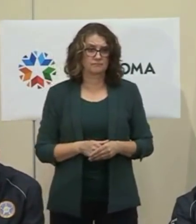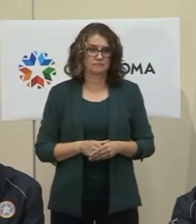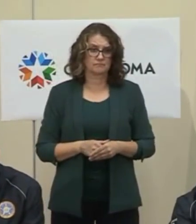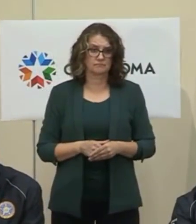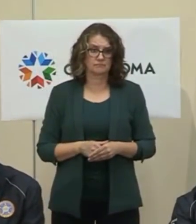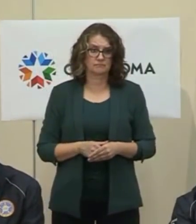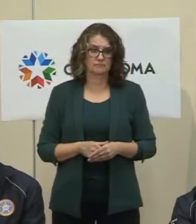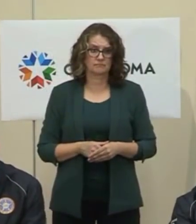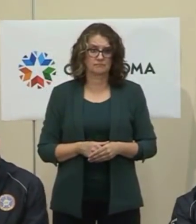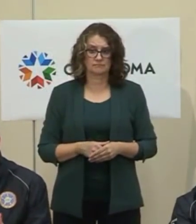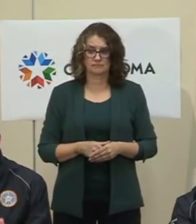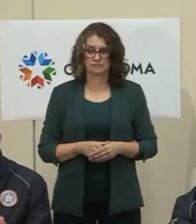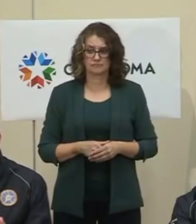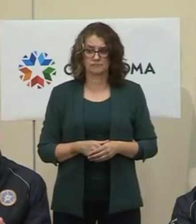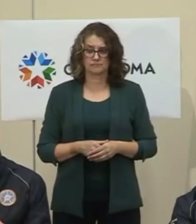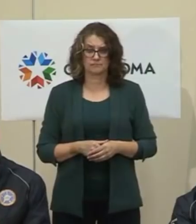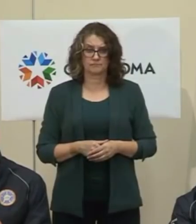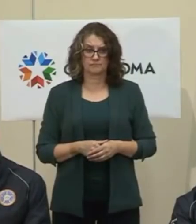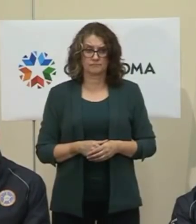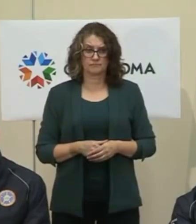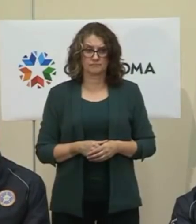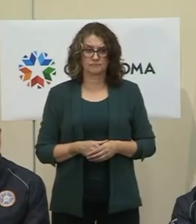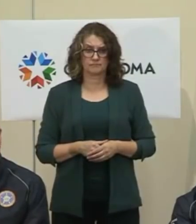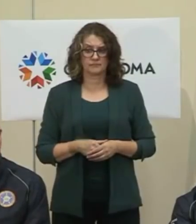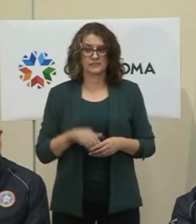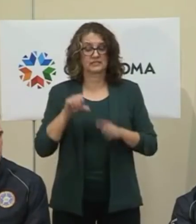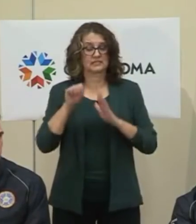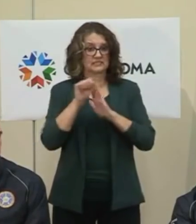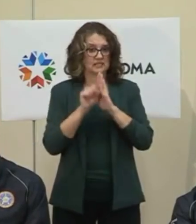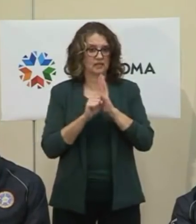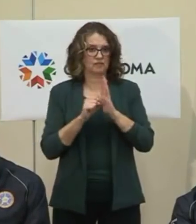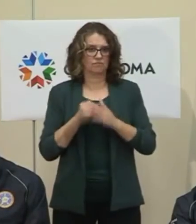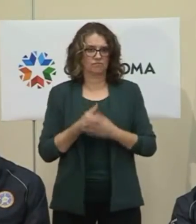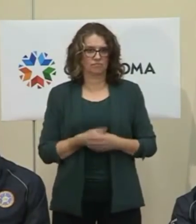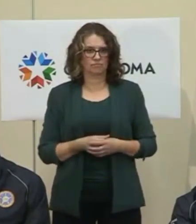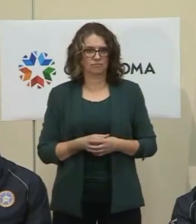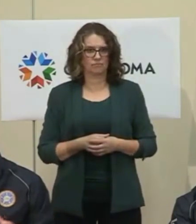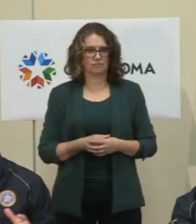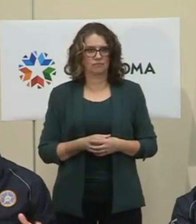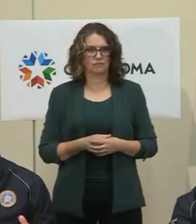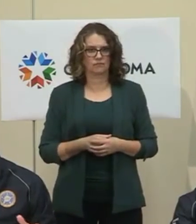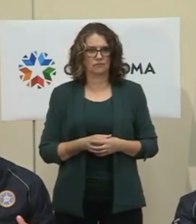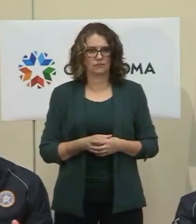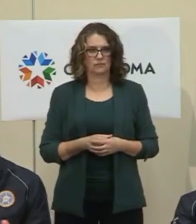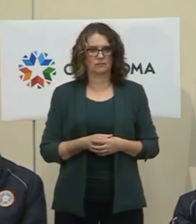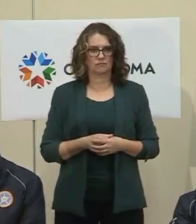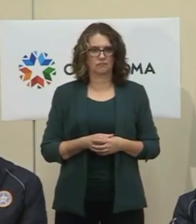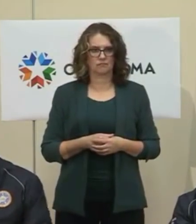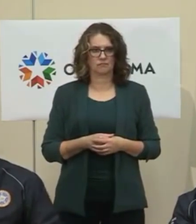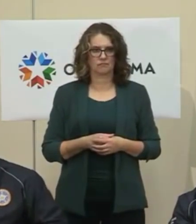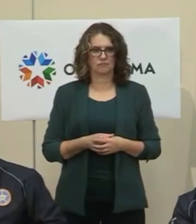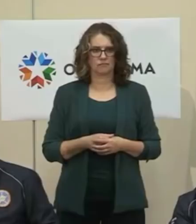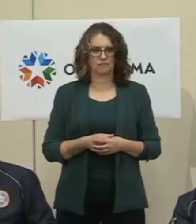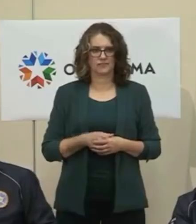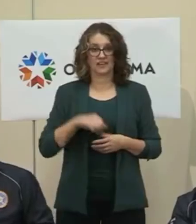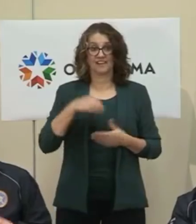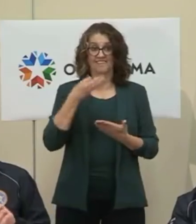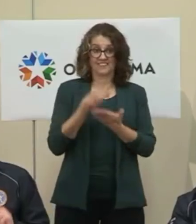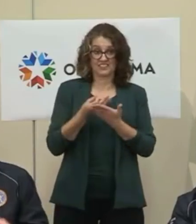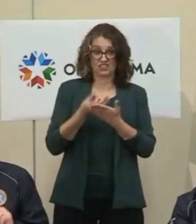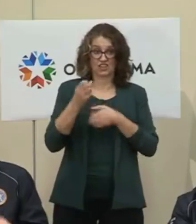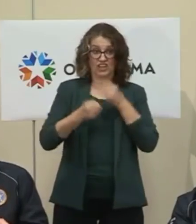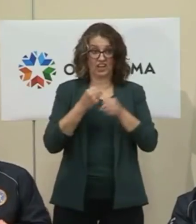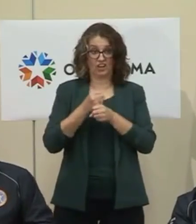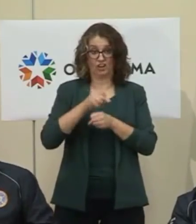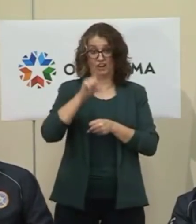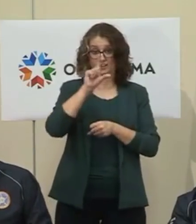this year we're in fiscal year 2020 through June 30th, and it's possible we could have what we